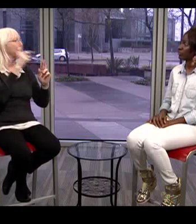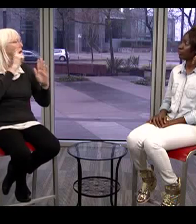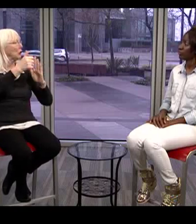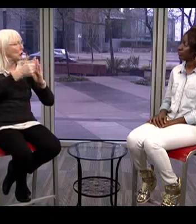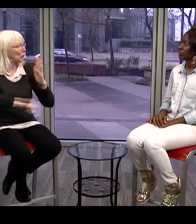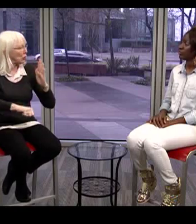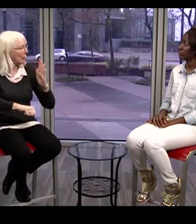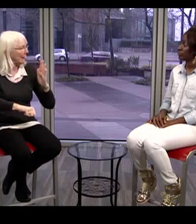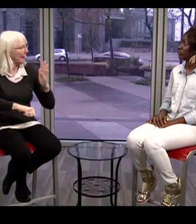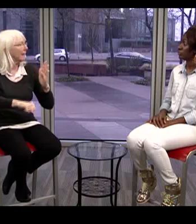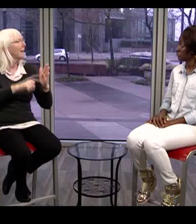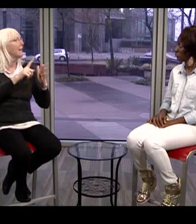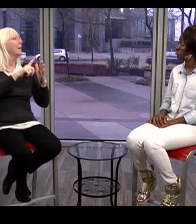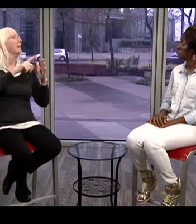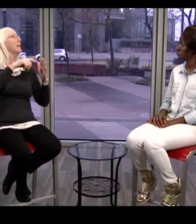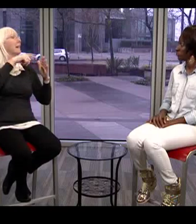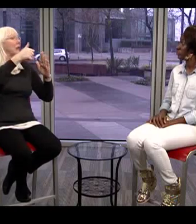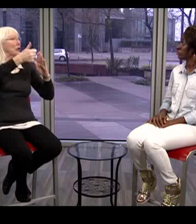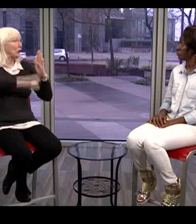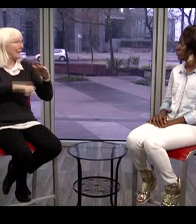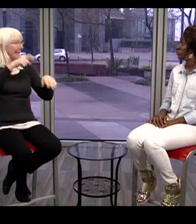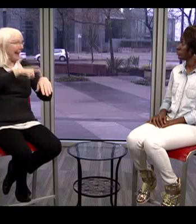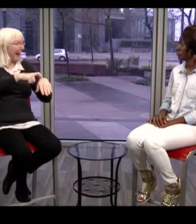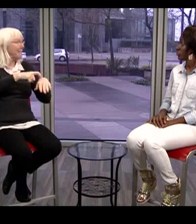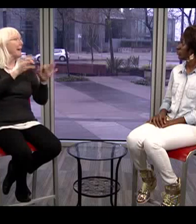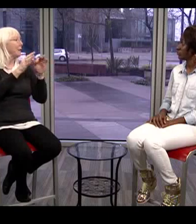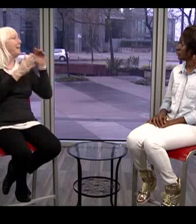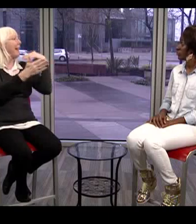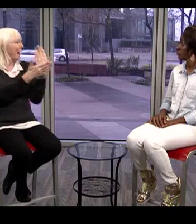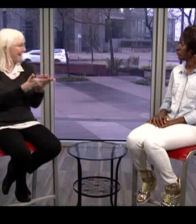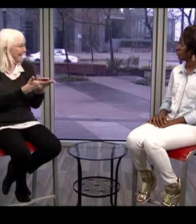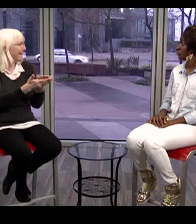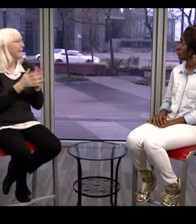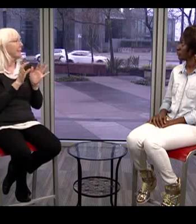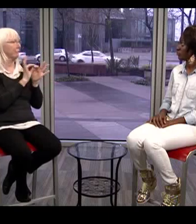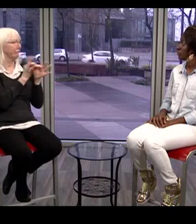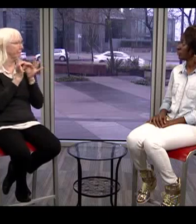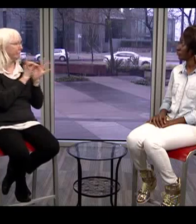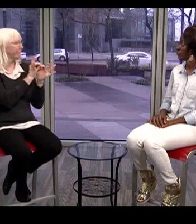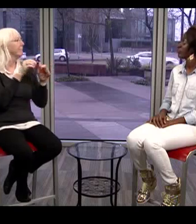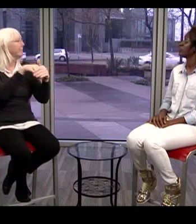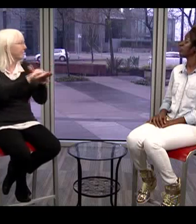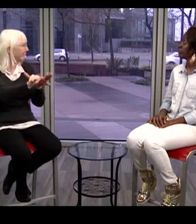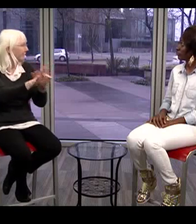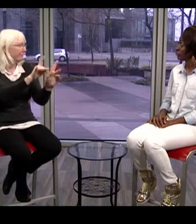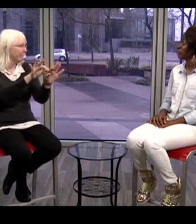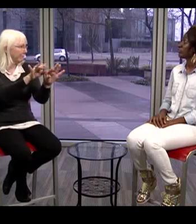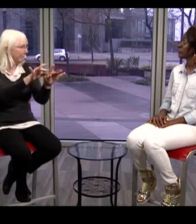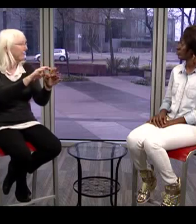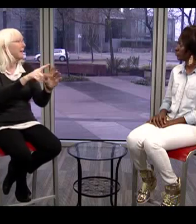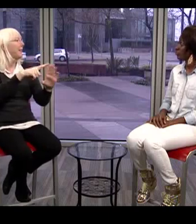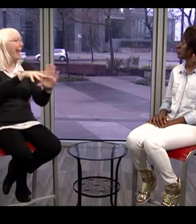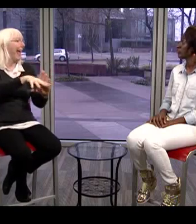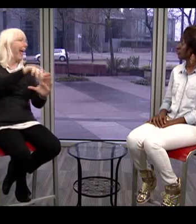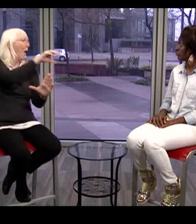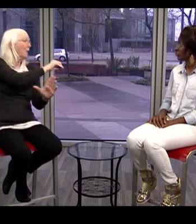not eating something 12 hours beforehand. So that the risk of a person having complications from surgery is significantly lessened.